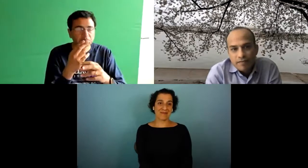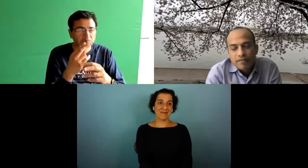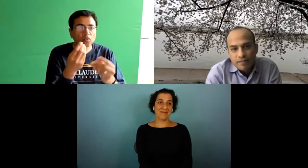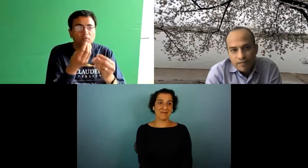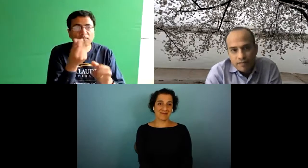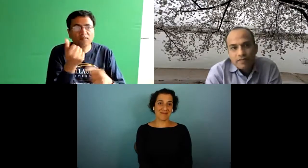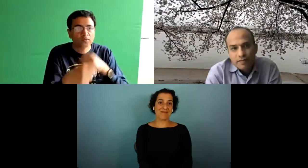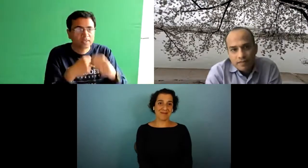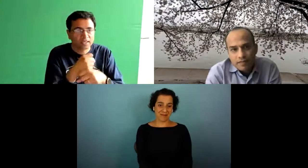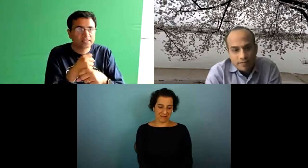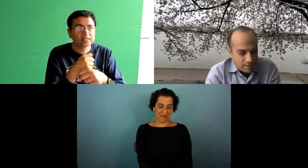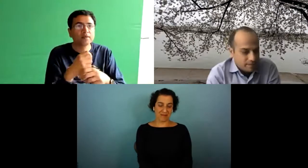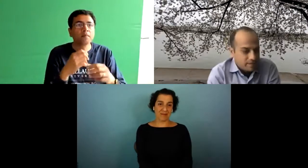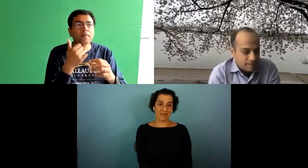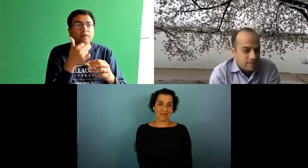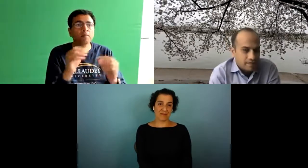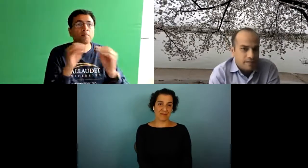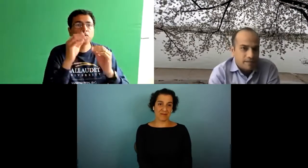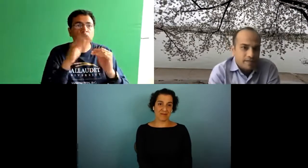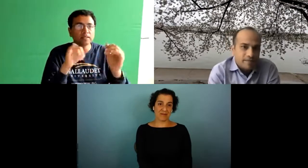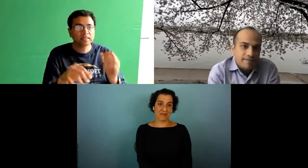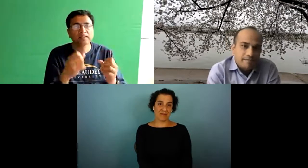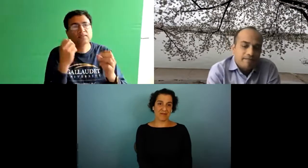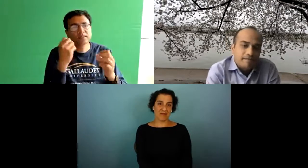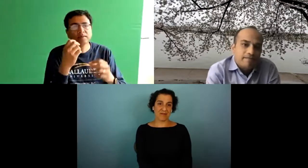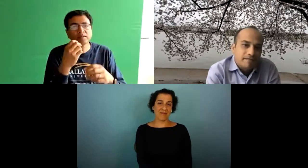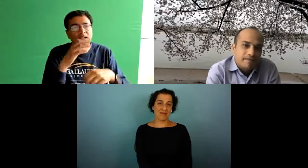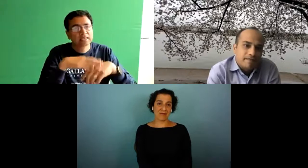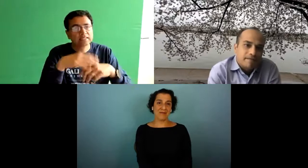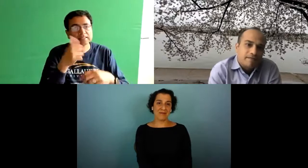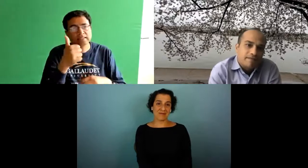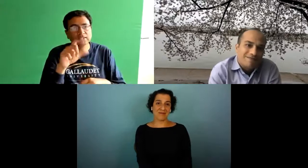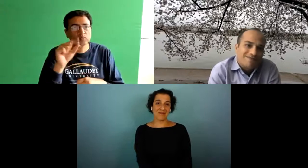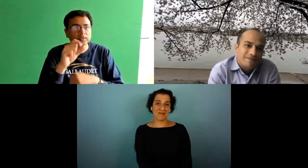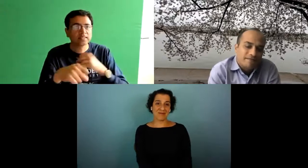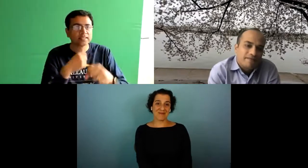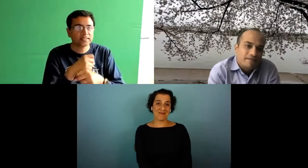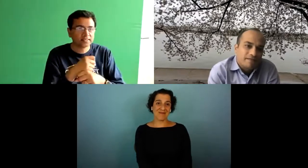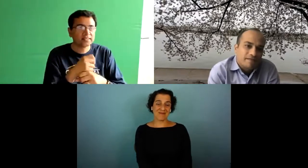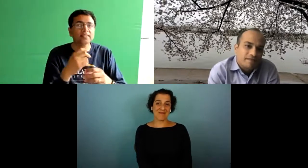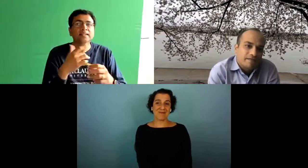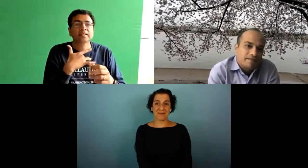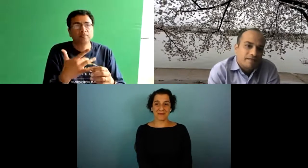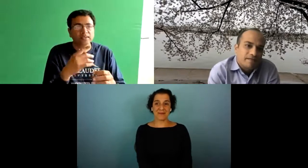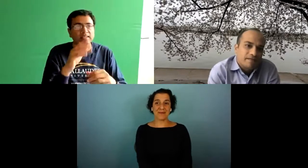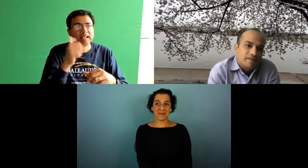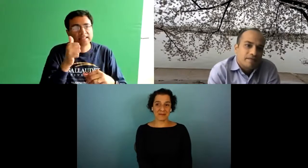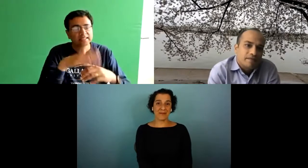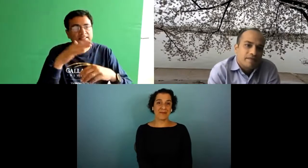to more simple things like home-based use i'd say that we're just a few years away but anything beyond that i think we're looking at at